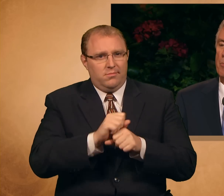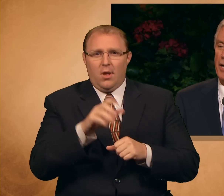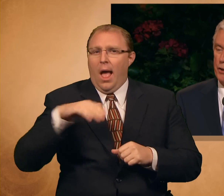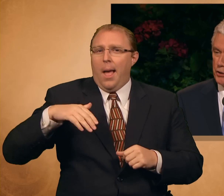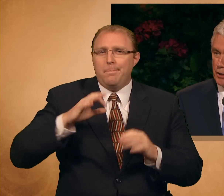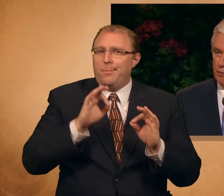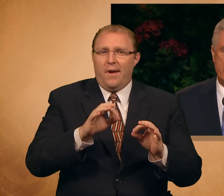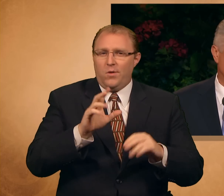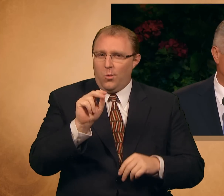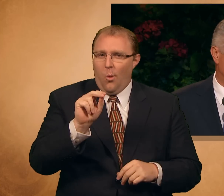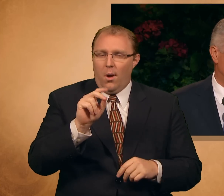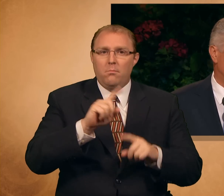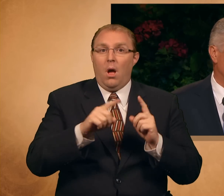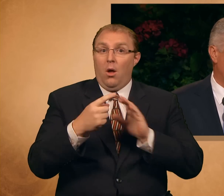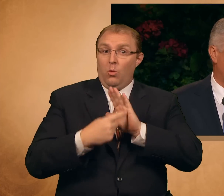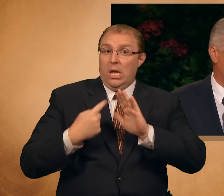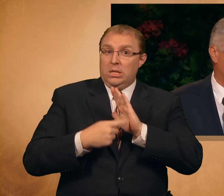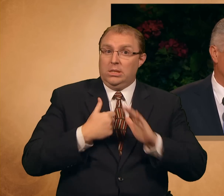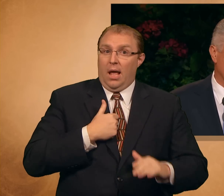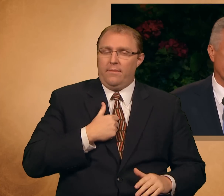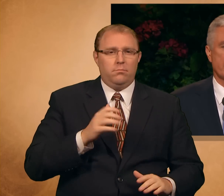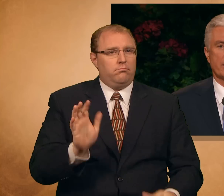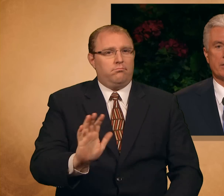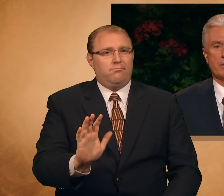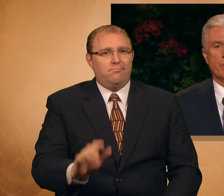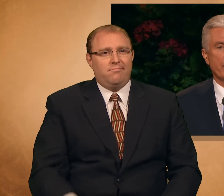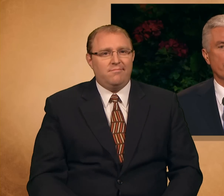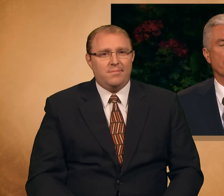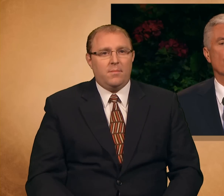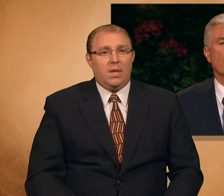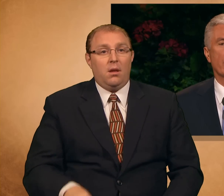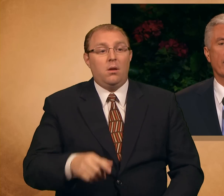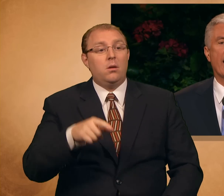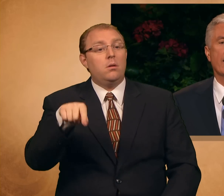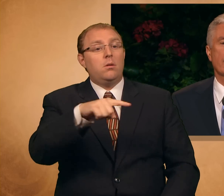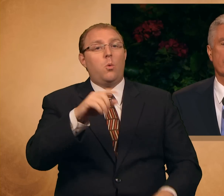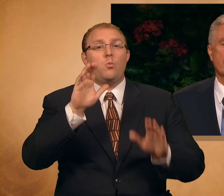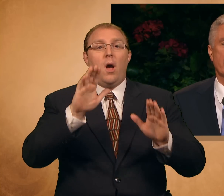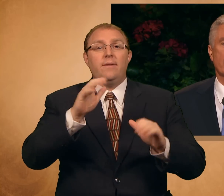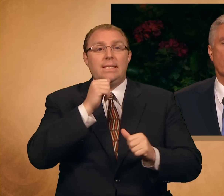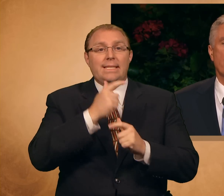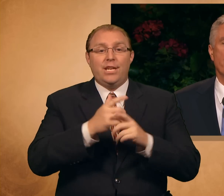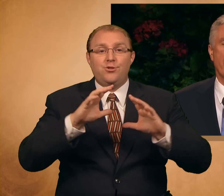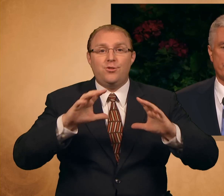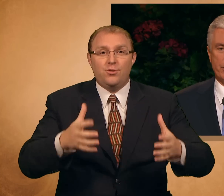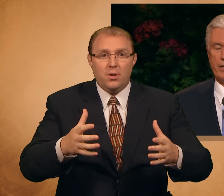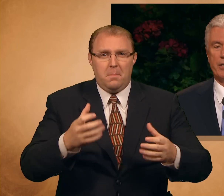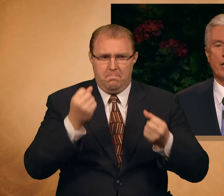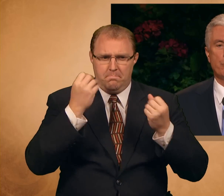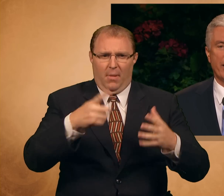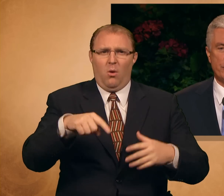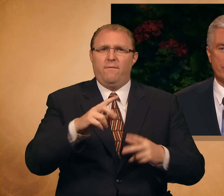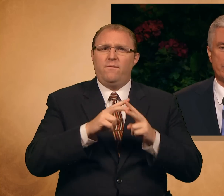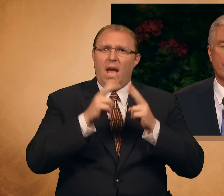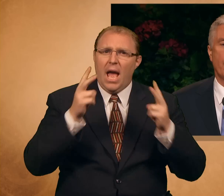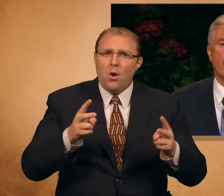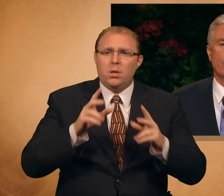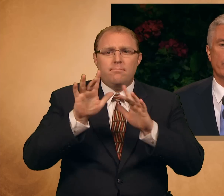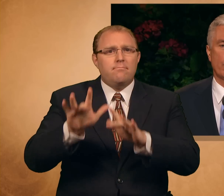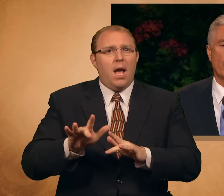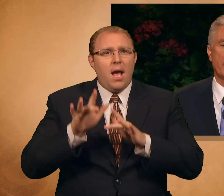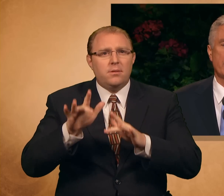punishing yourself. Dear sisters, many of you are endlessly compassionate and patient